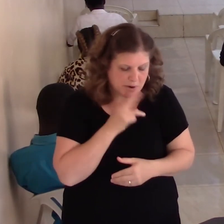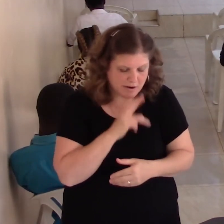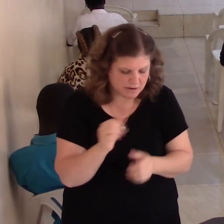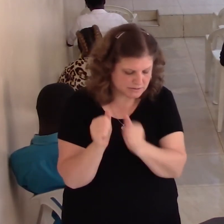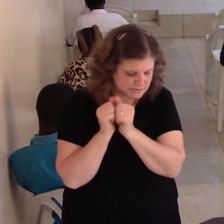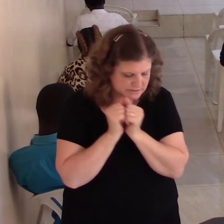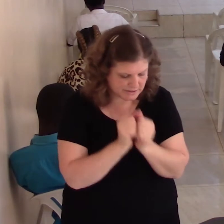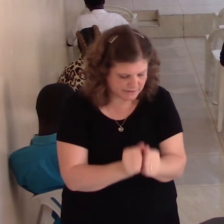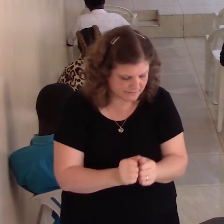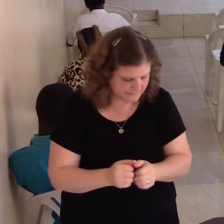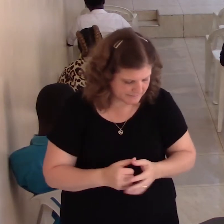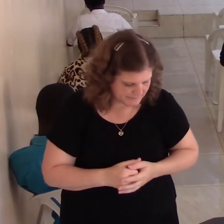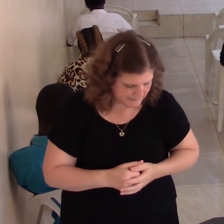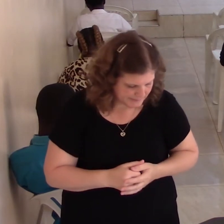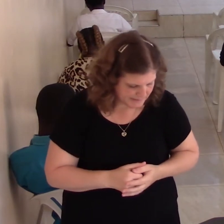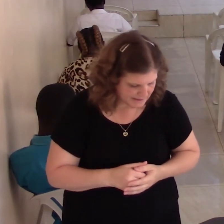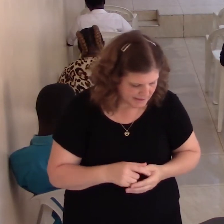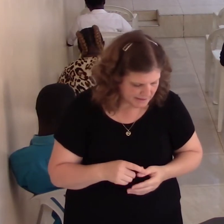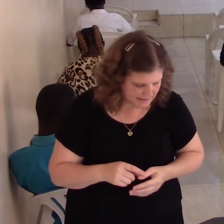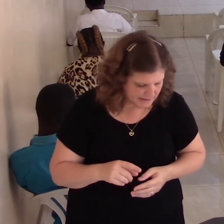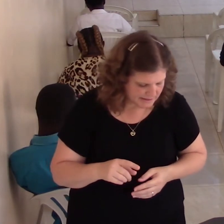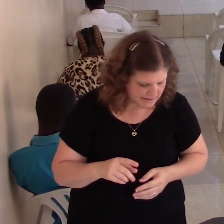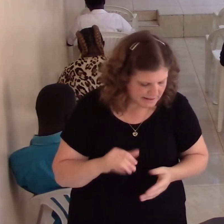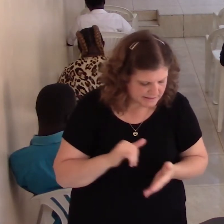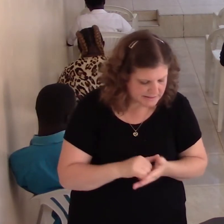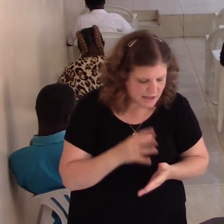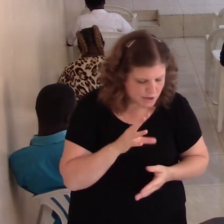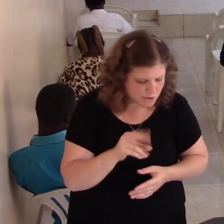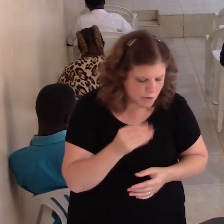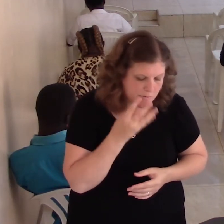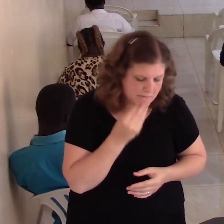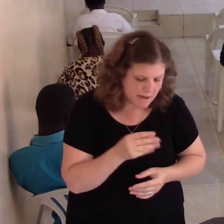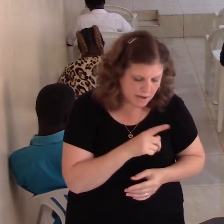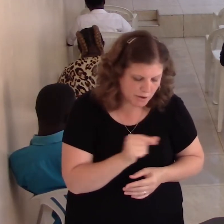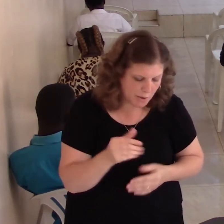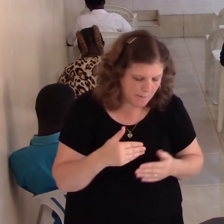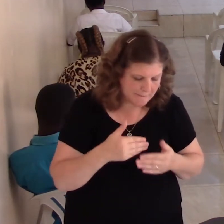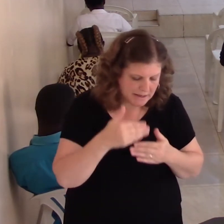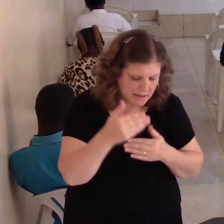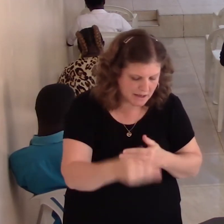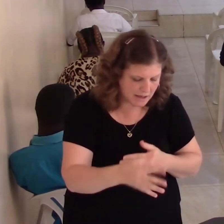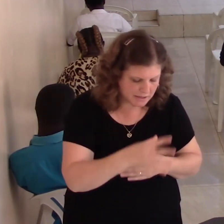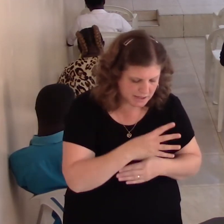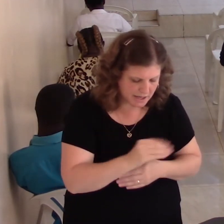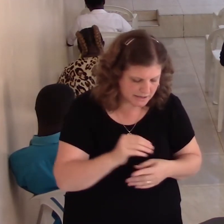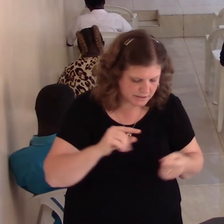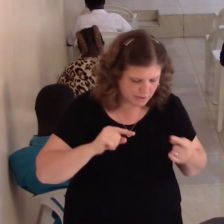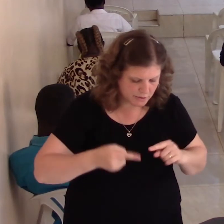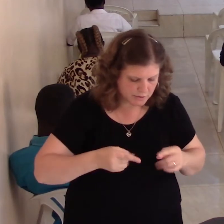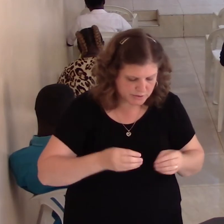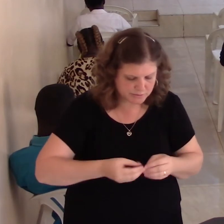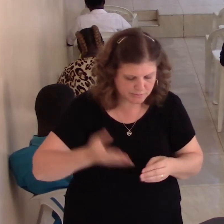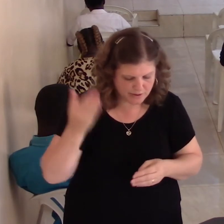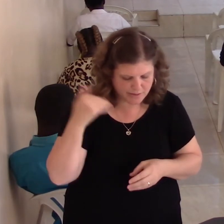That no man will deny him and defraud his brother in any manner. You see that?